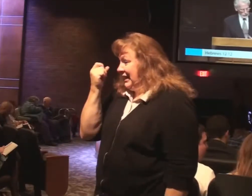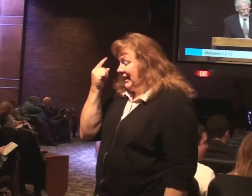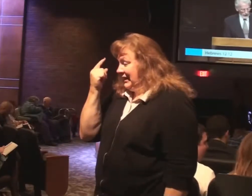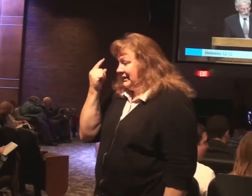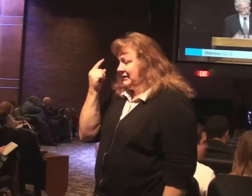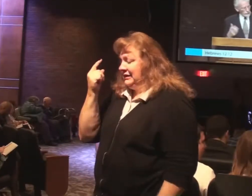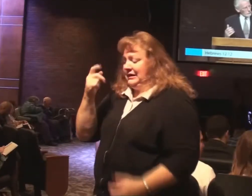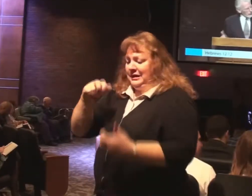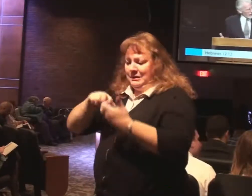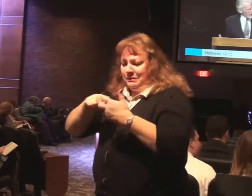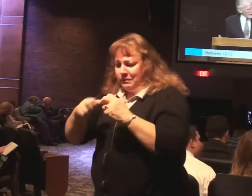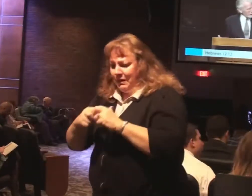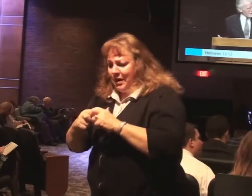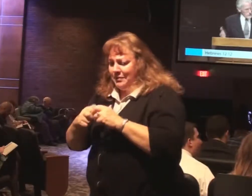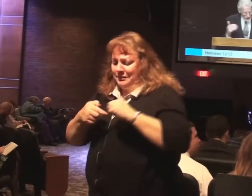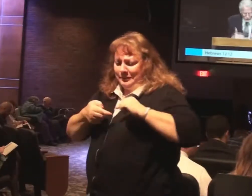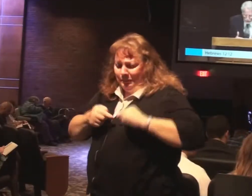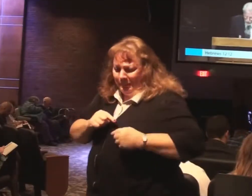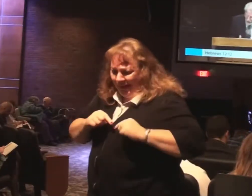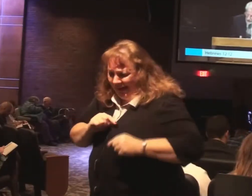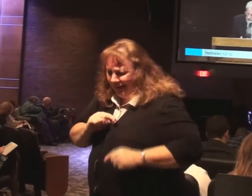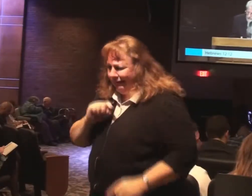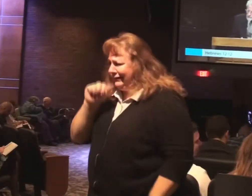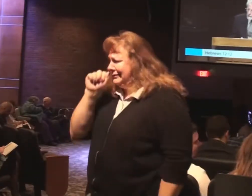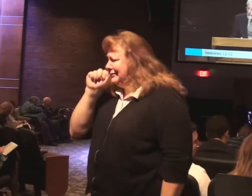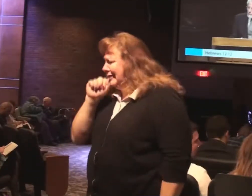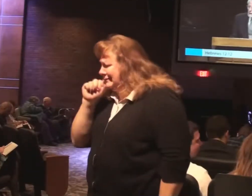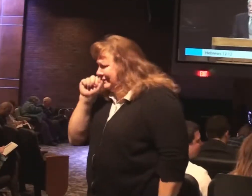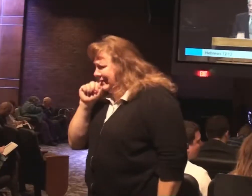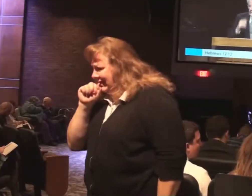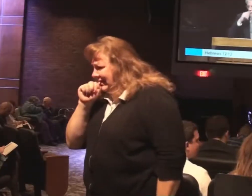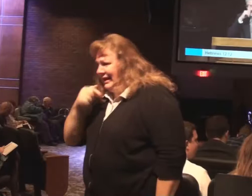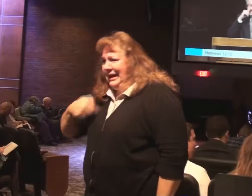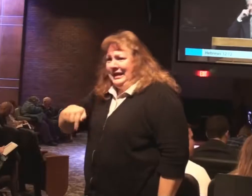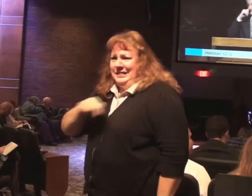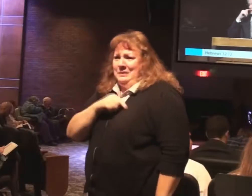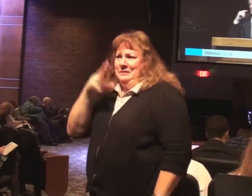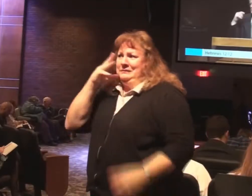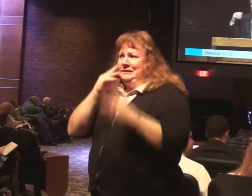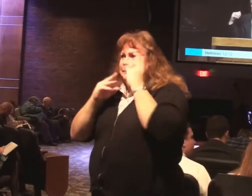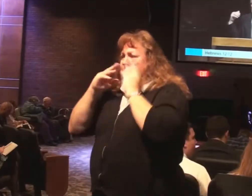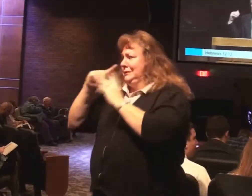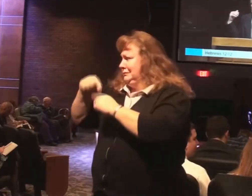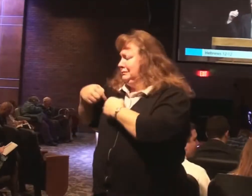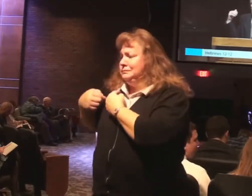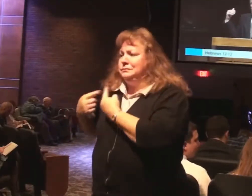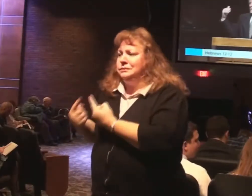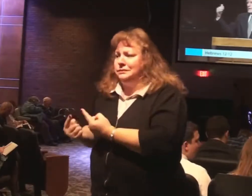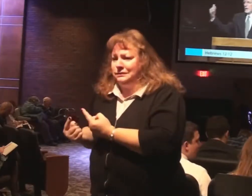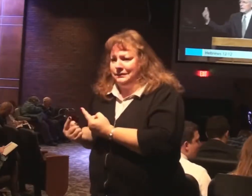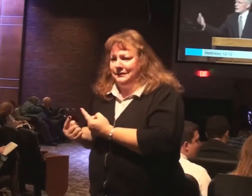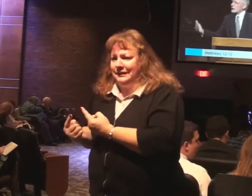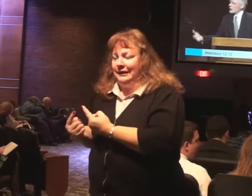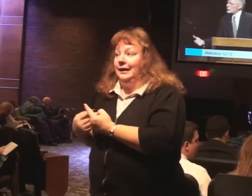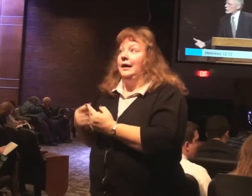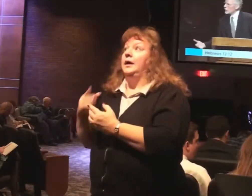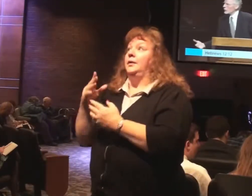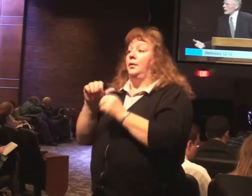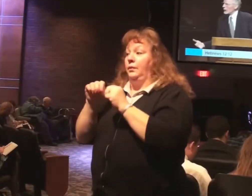trials and the pain and the suffering that we have gone through and continue to go through are